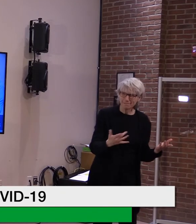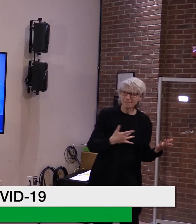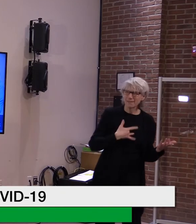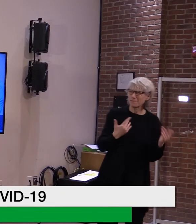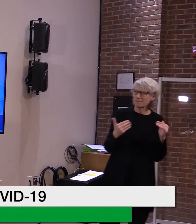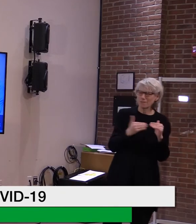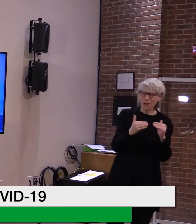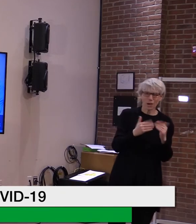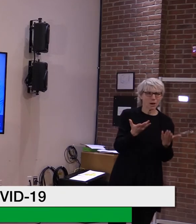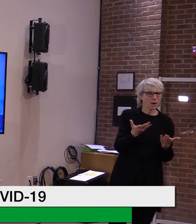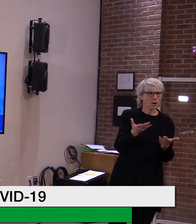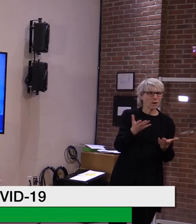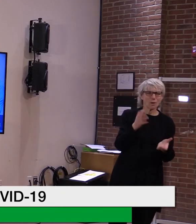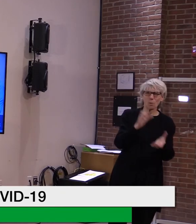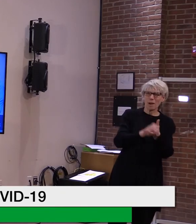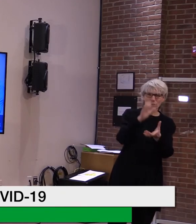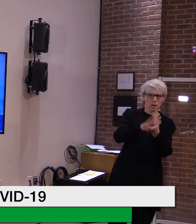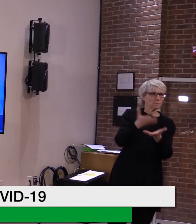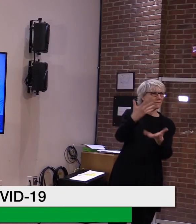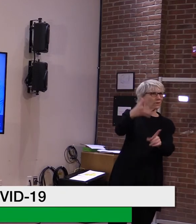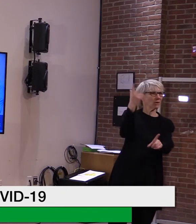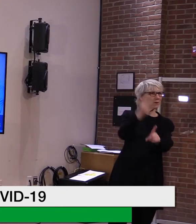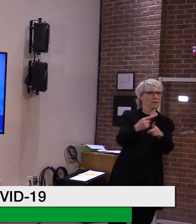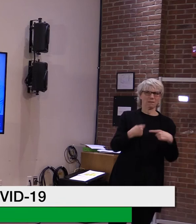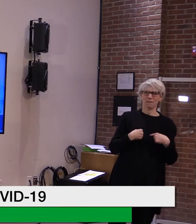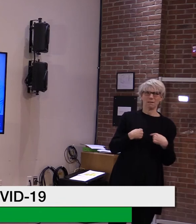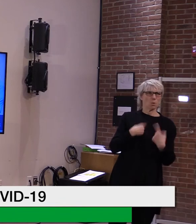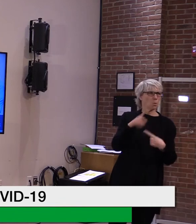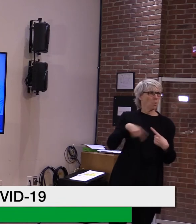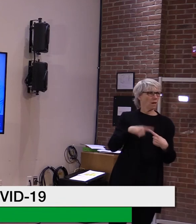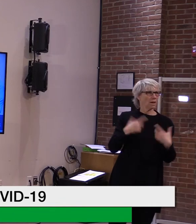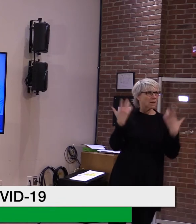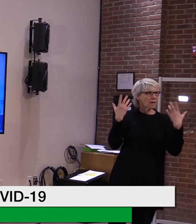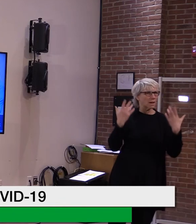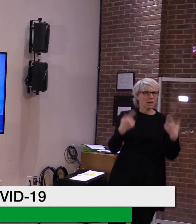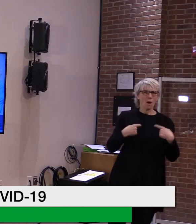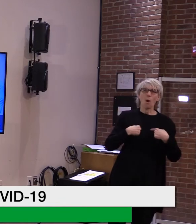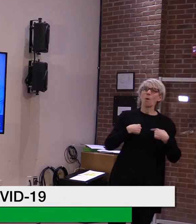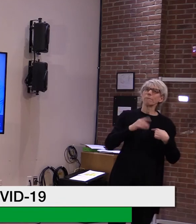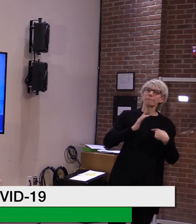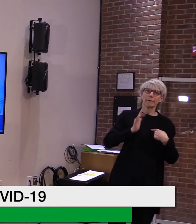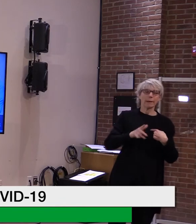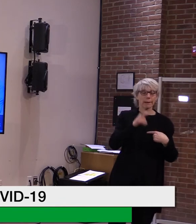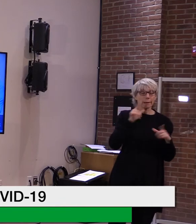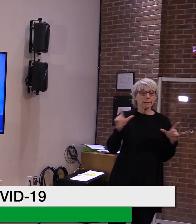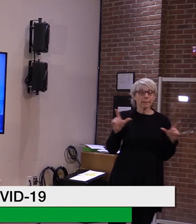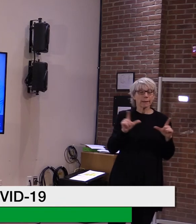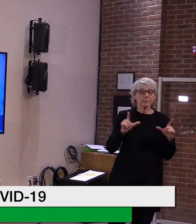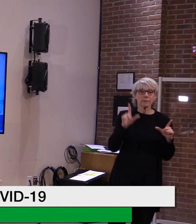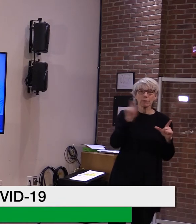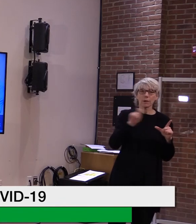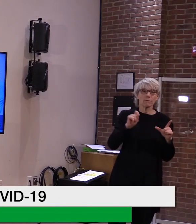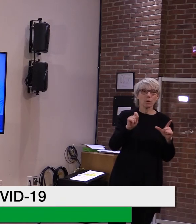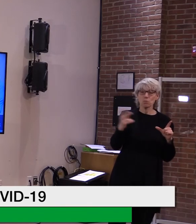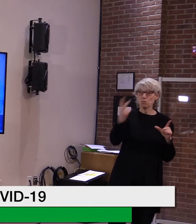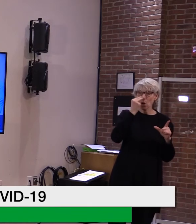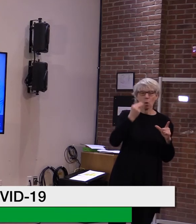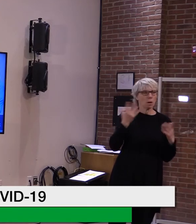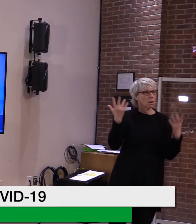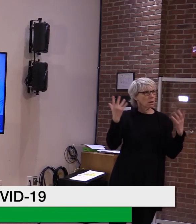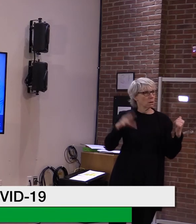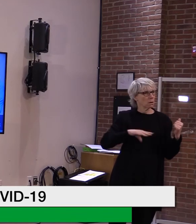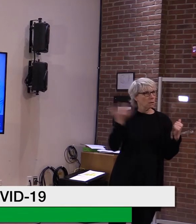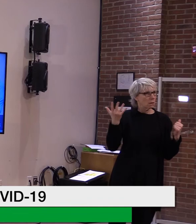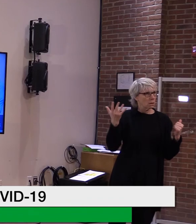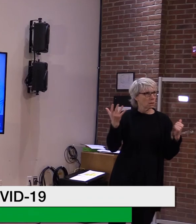standard by state regulations. Uh, and, and this seems to just be exacerbating that, that, that feeling. Governor,